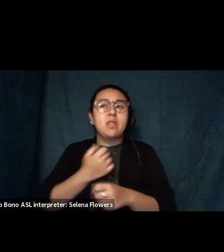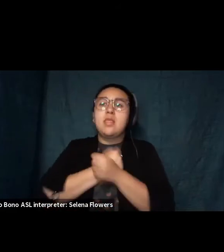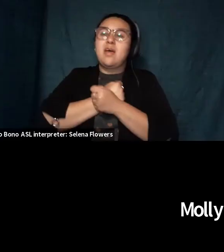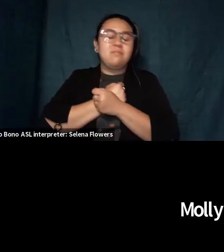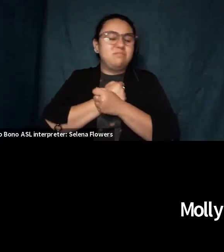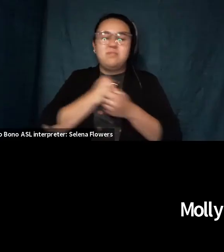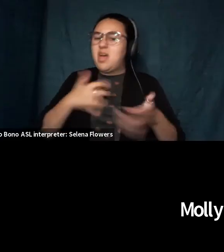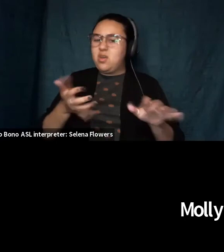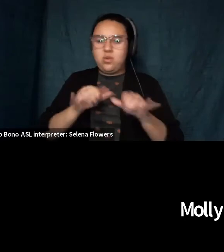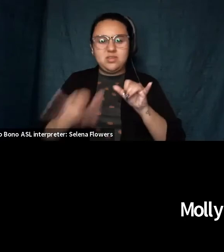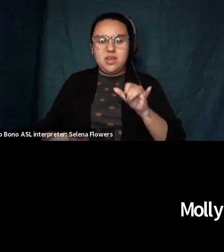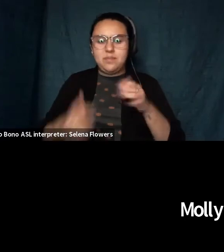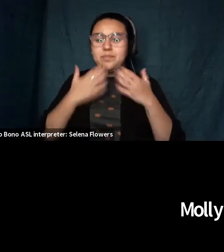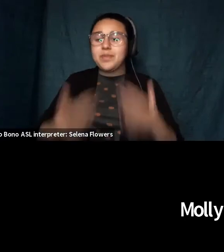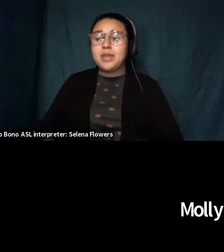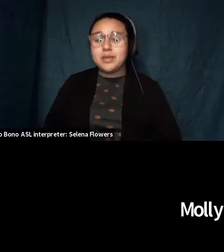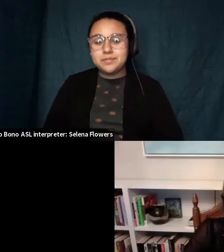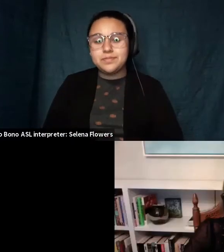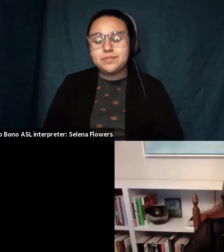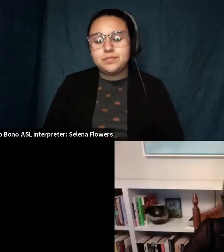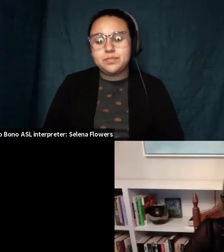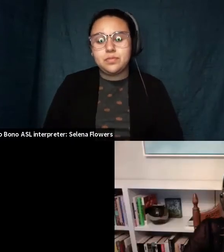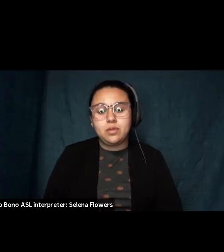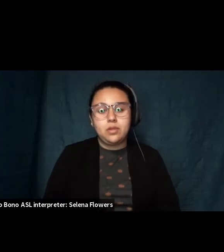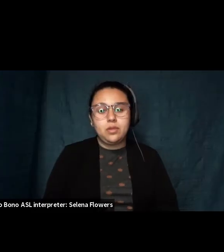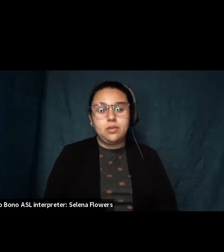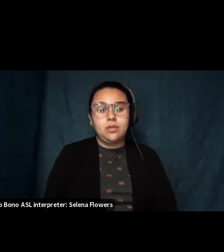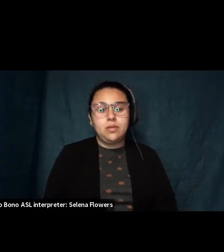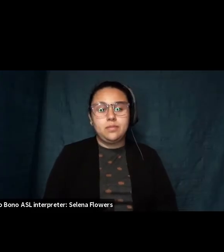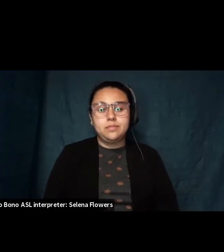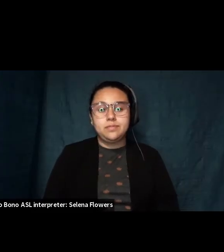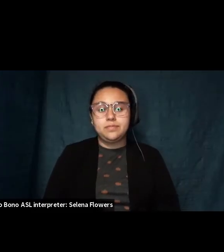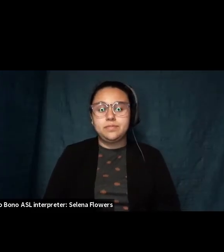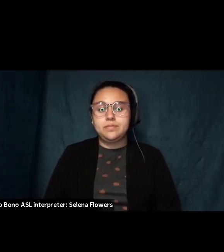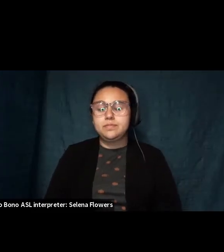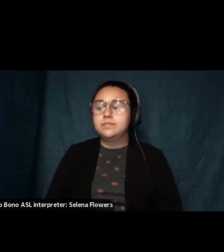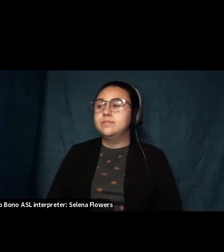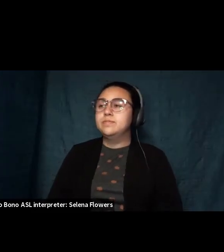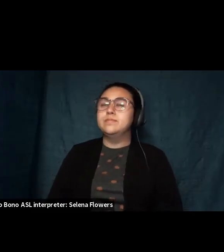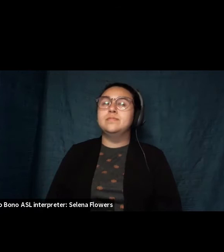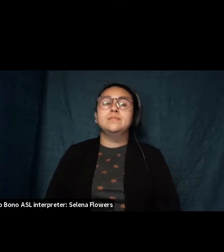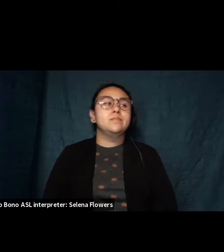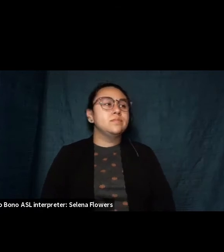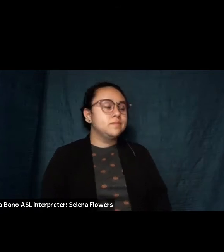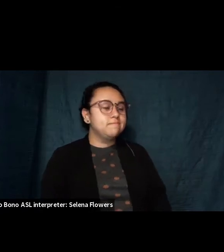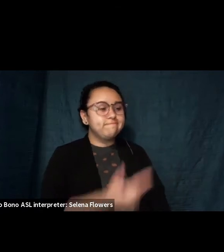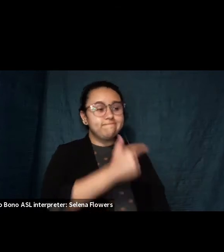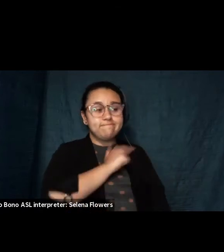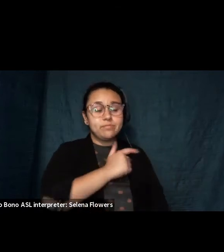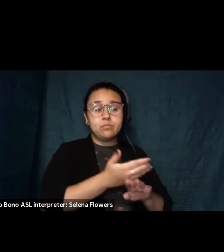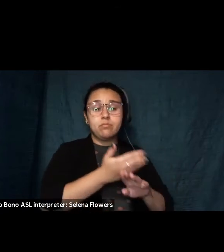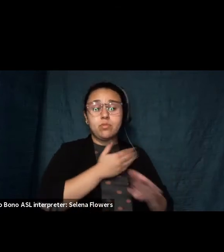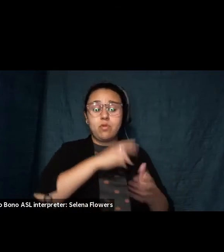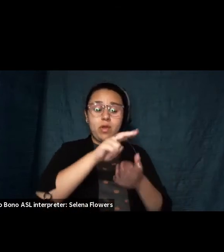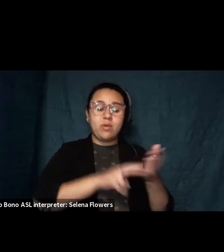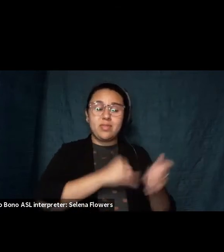well before i read this final poem i just want to say thank you